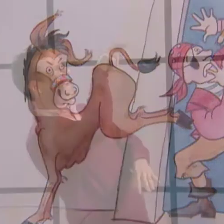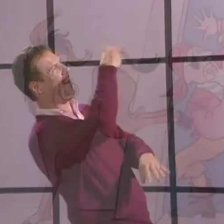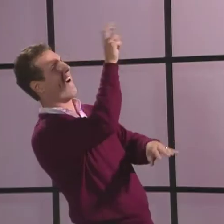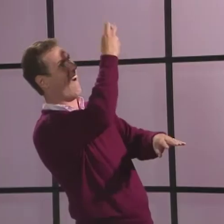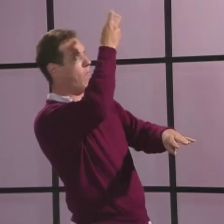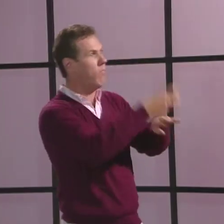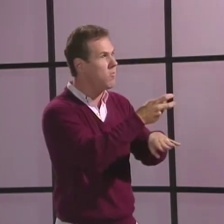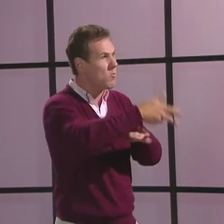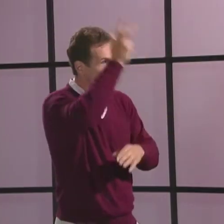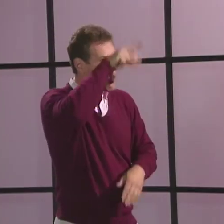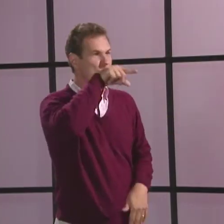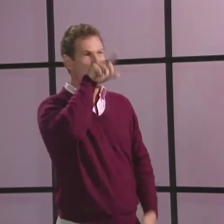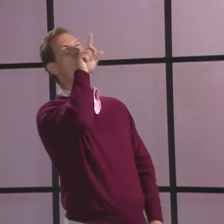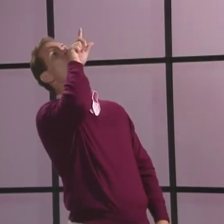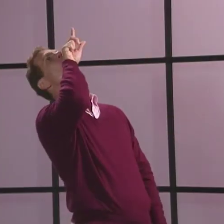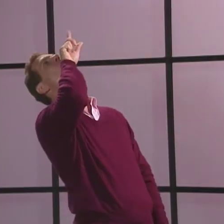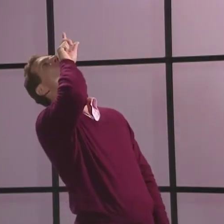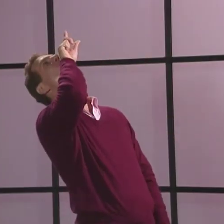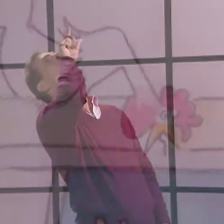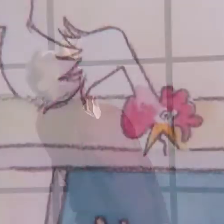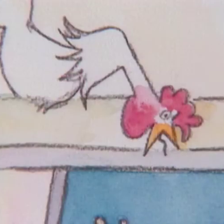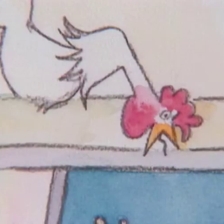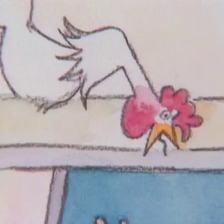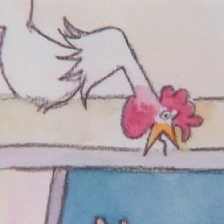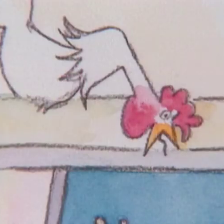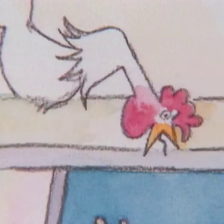The robber fell, the rooster screeched cock-a-doodle-doo as loudly as he could.